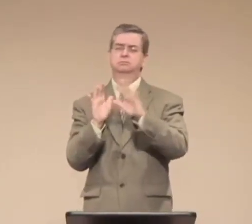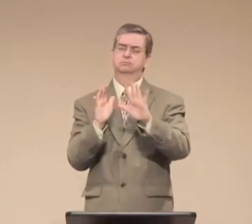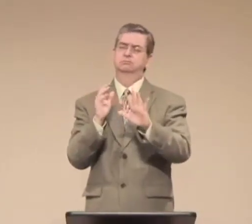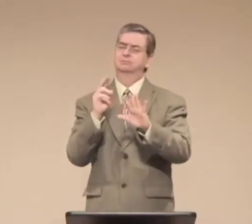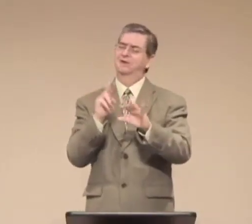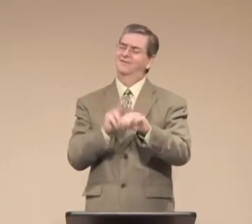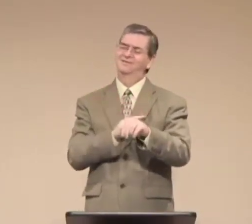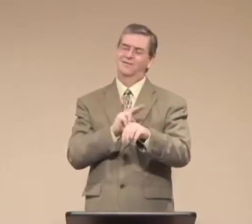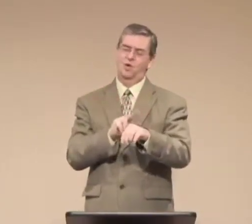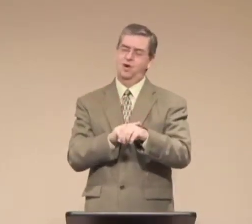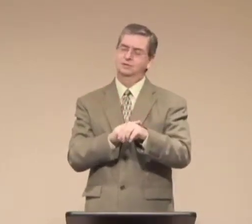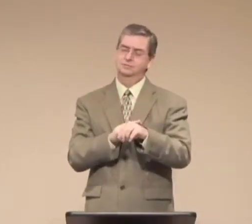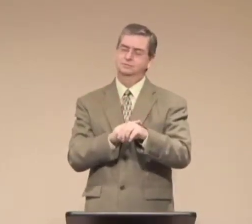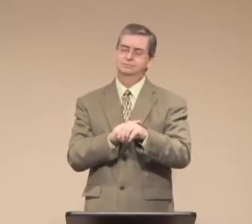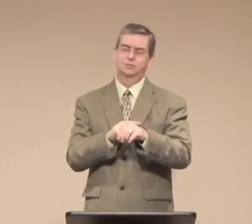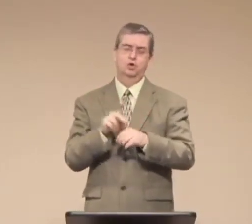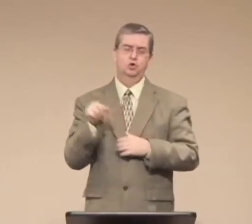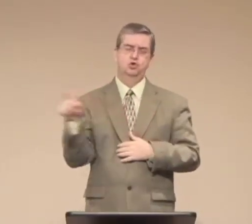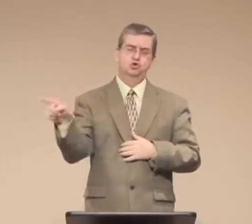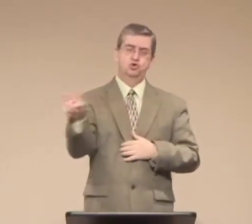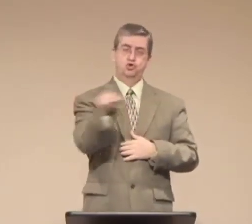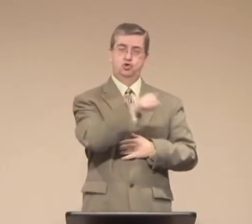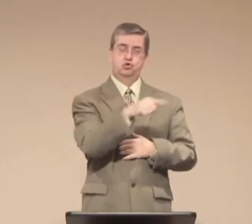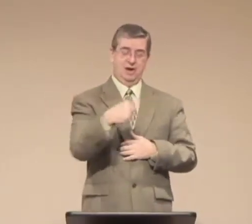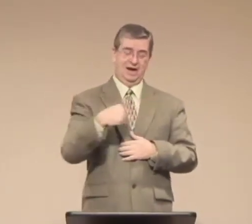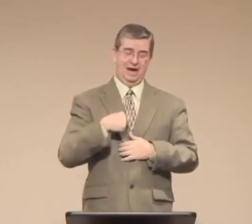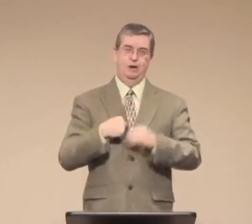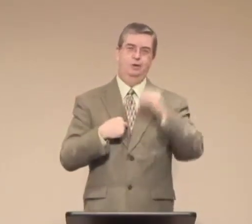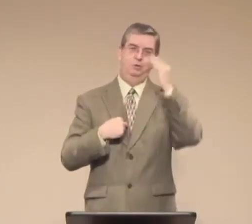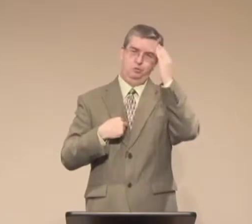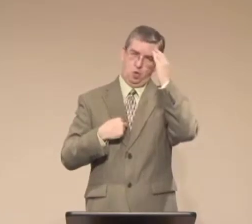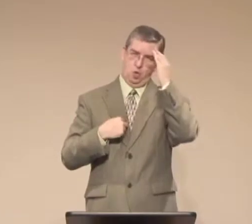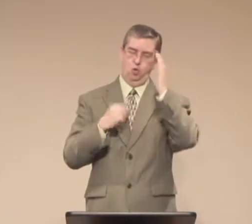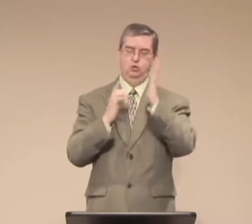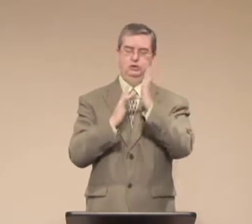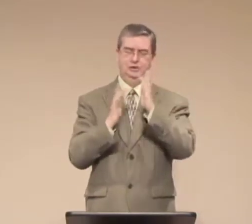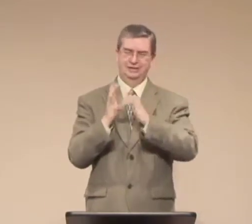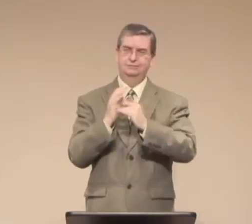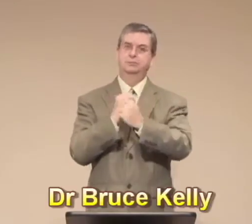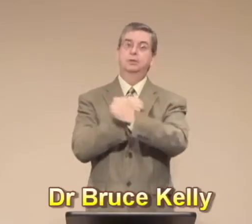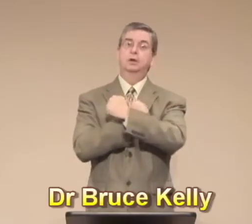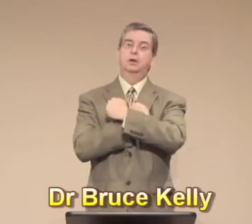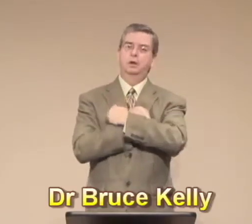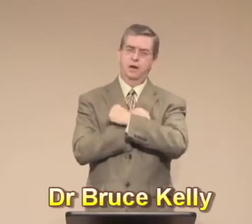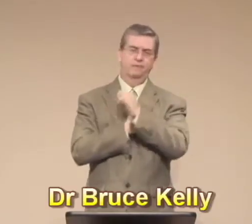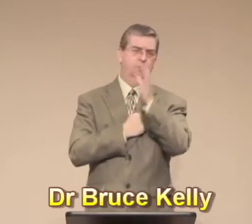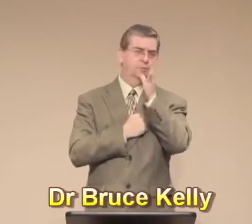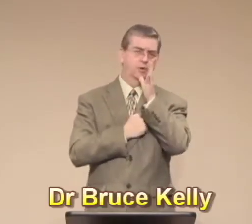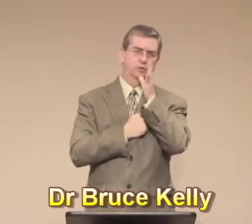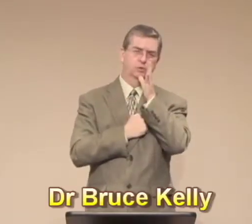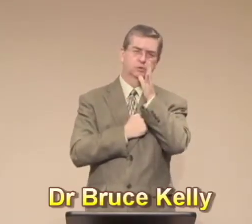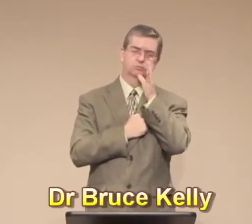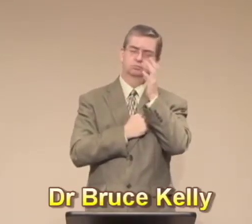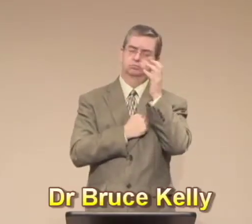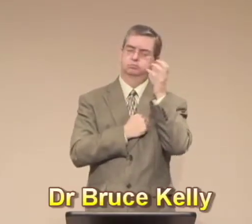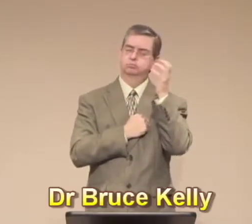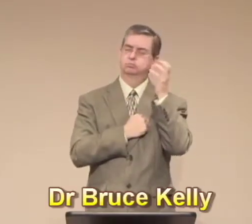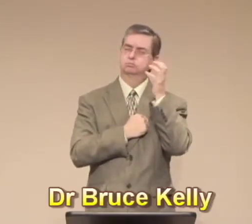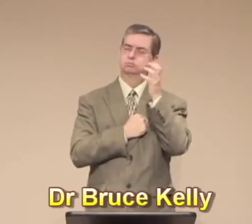Our lesson today is about Jesus and